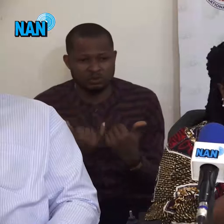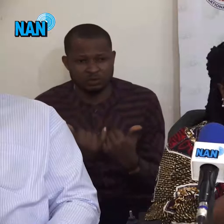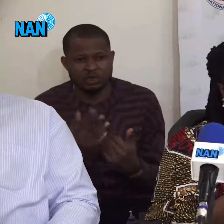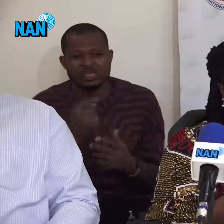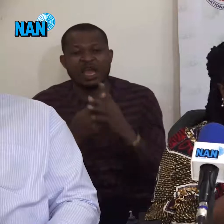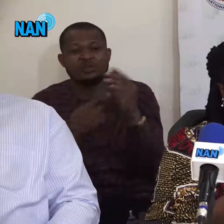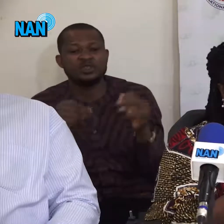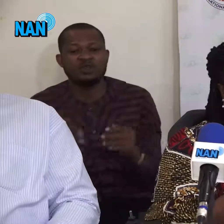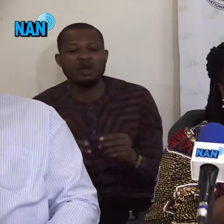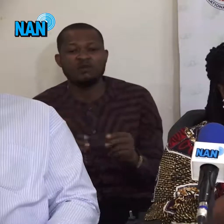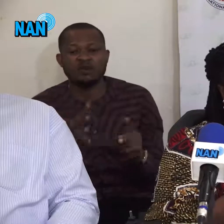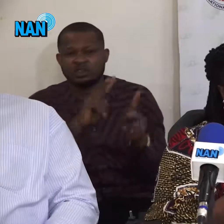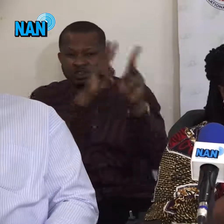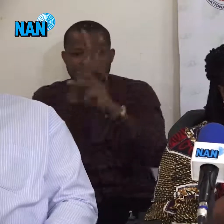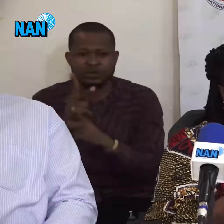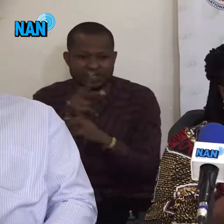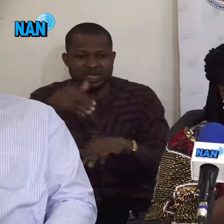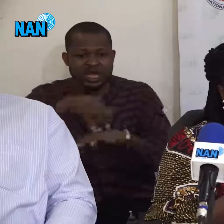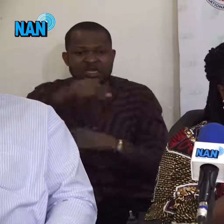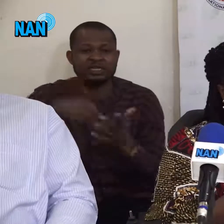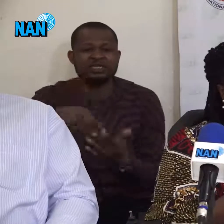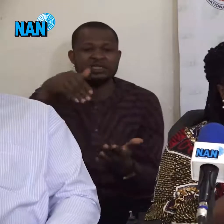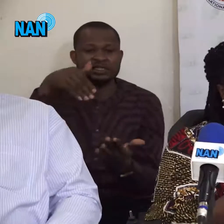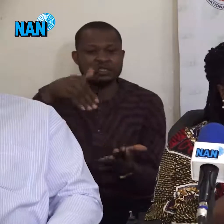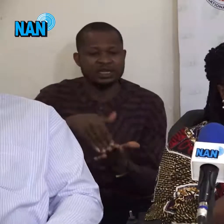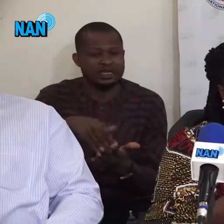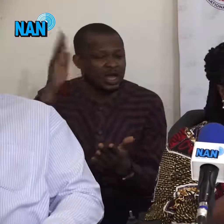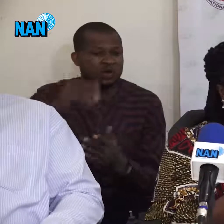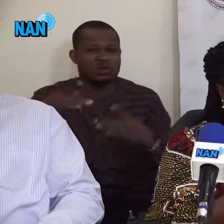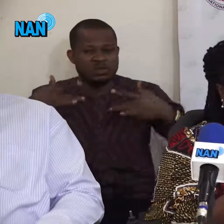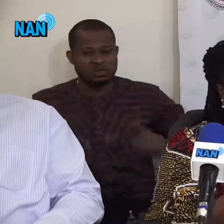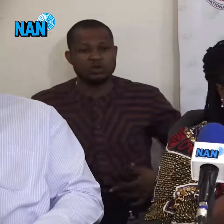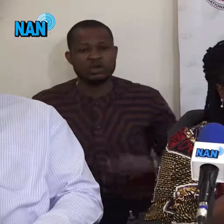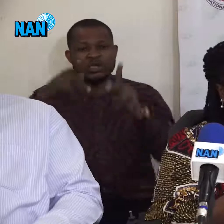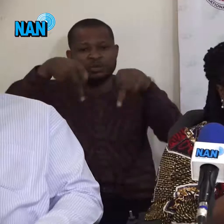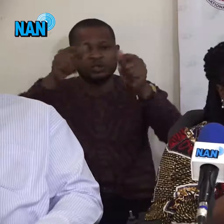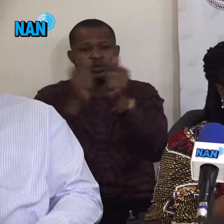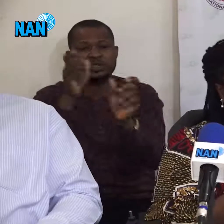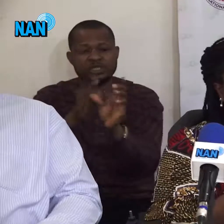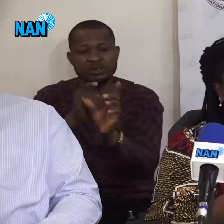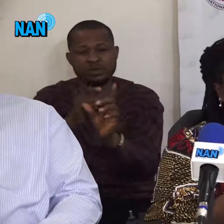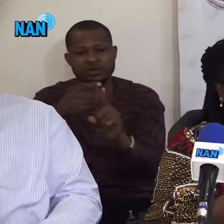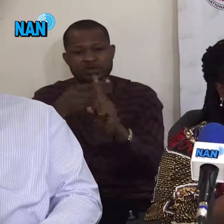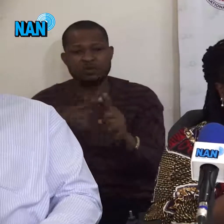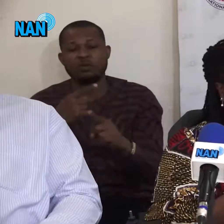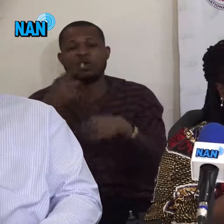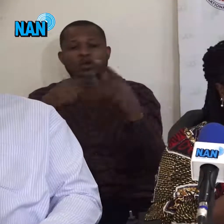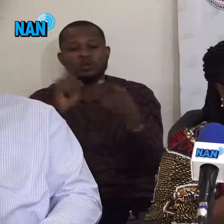officials at these centres would discourage PWDs from engaging in the registration process.